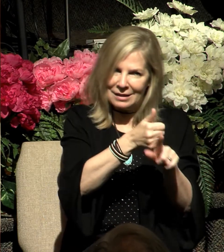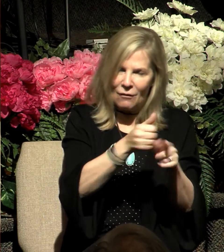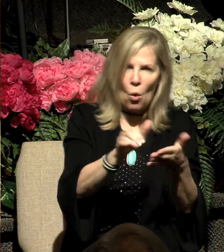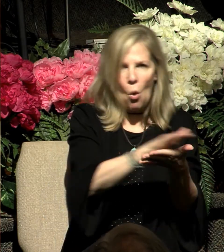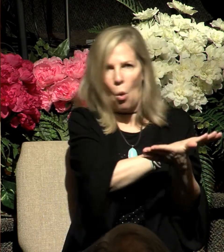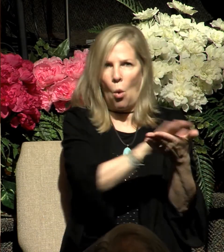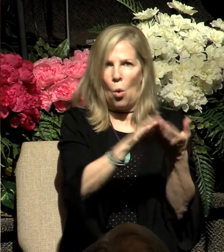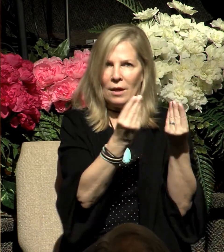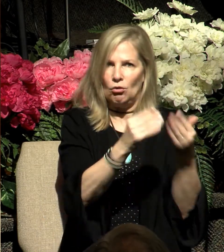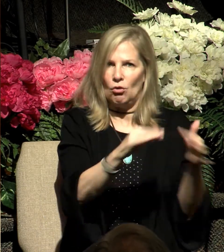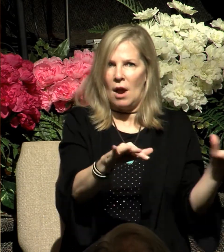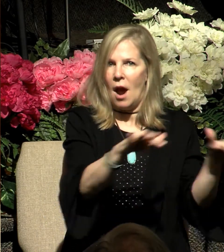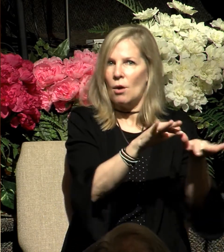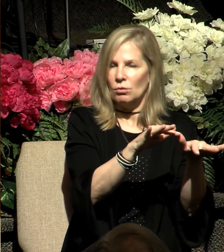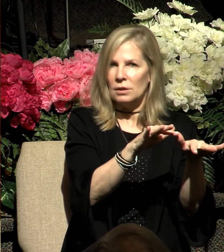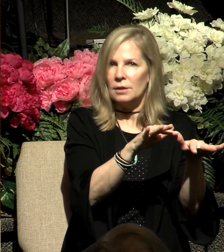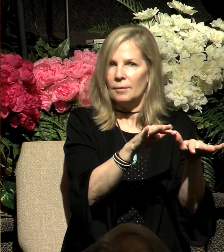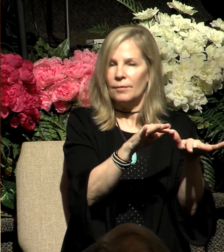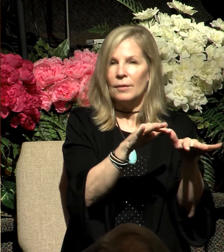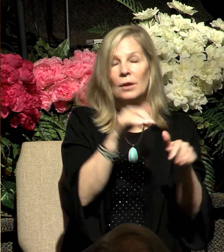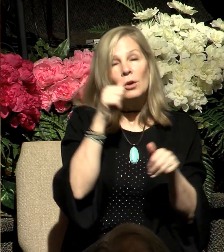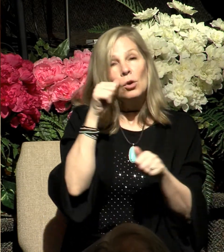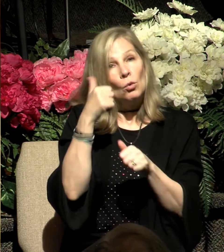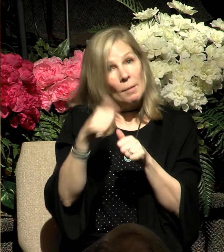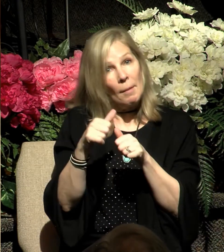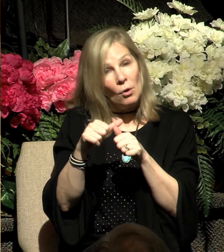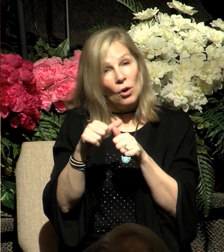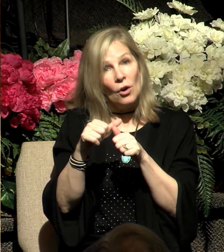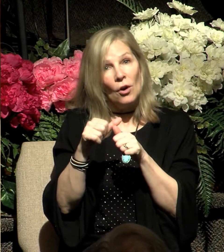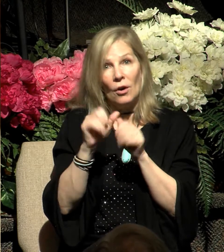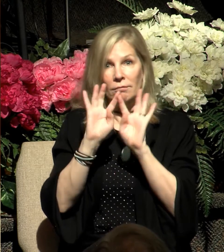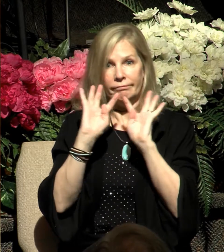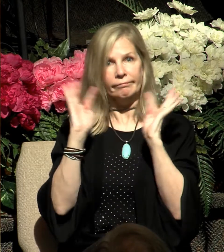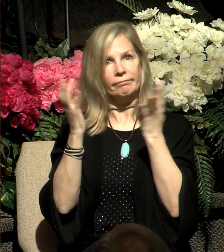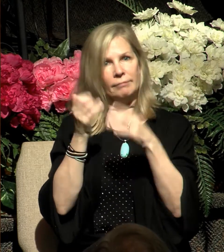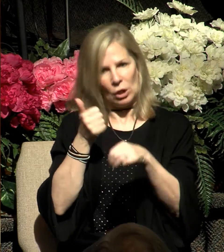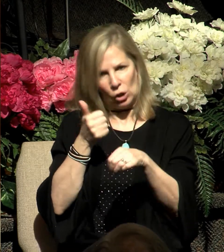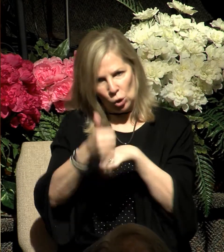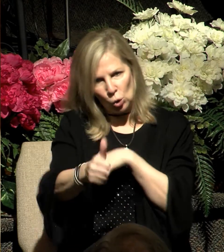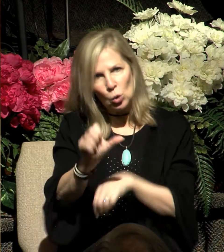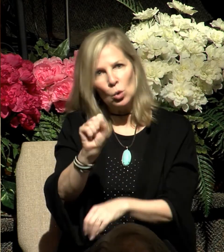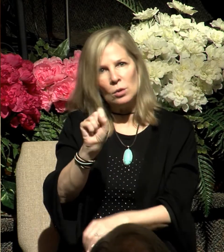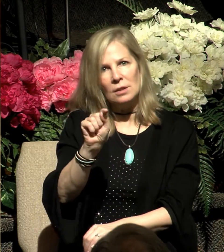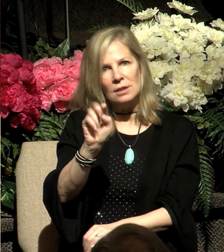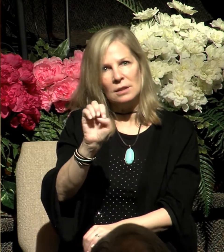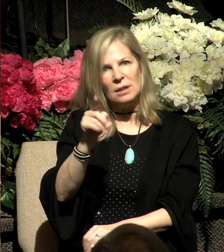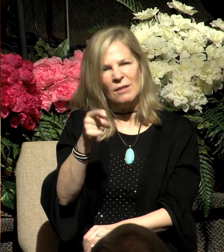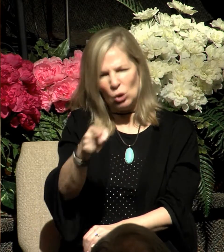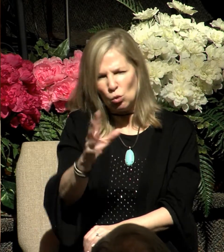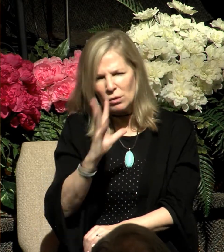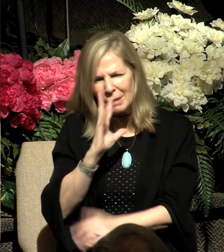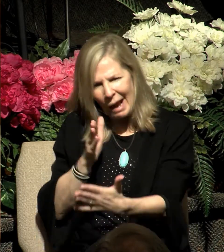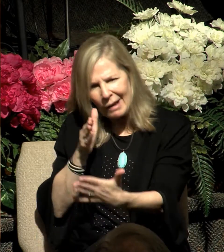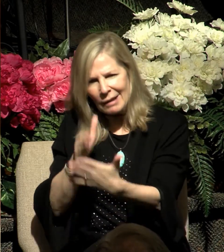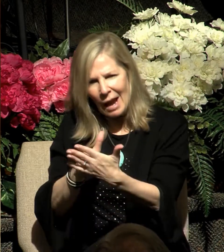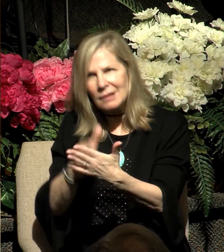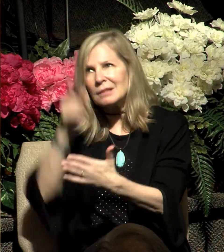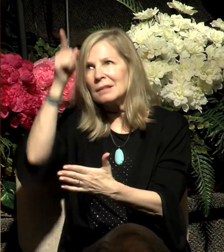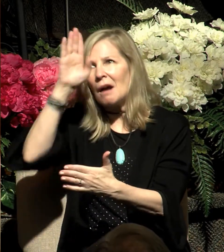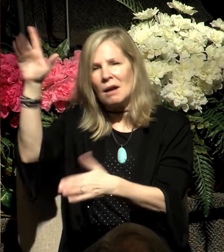to being accused of speaking against Moses, Stephen also has been accused of speaking against the temple of God. The temple that